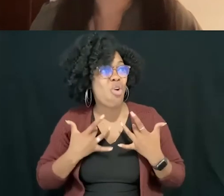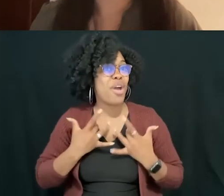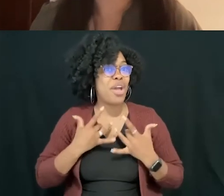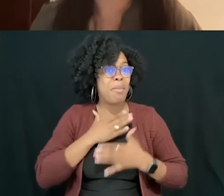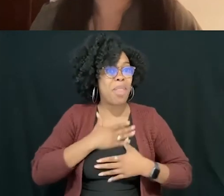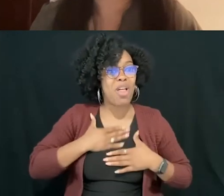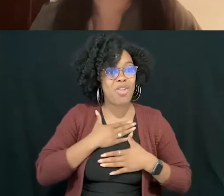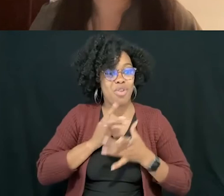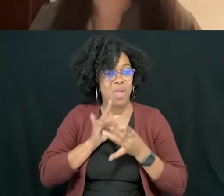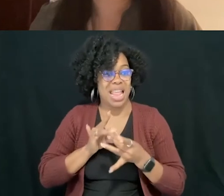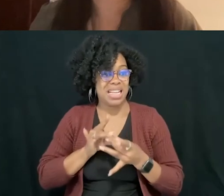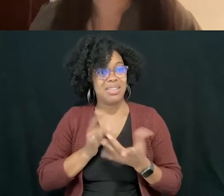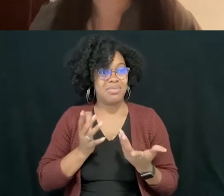not the message that, of course, most of us get.